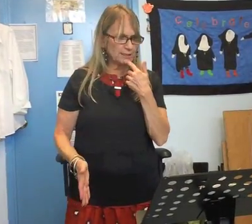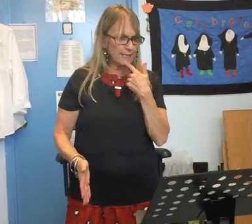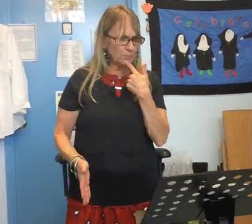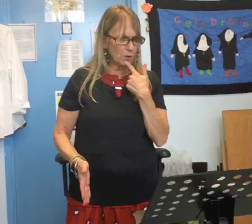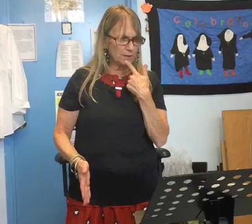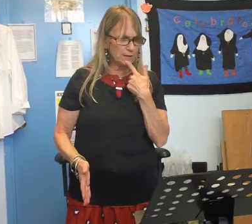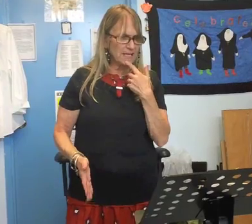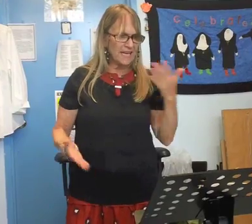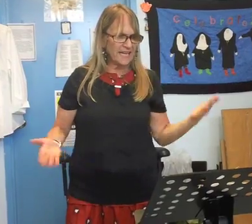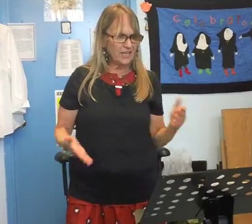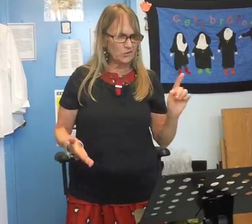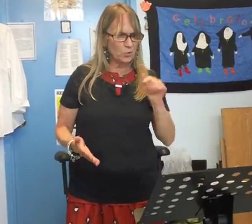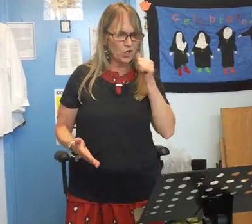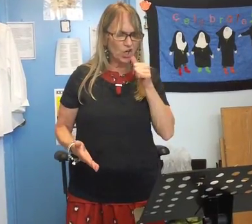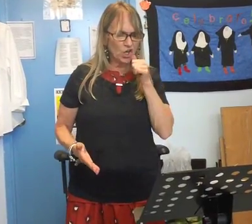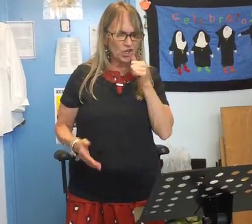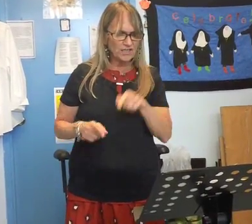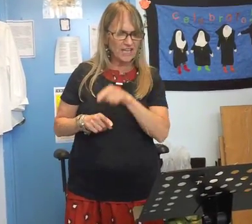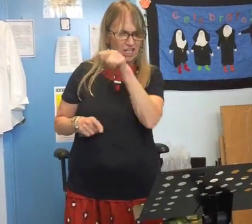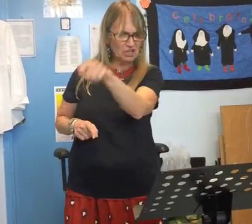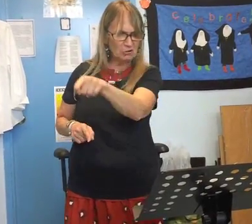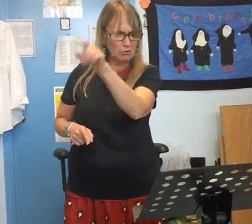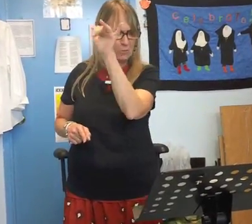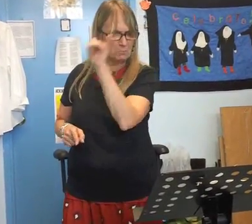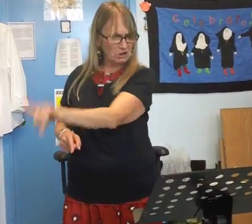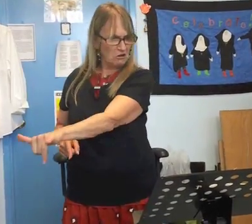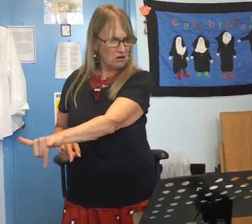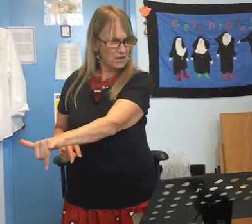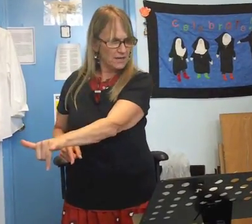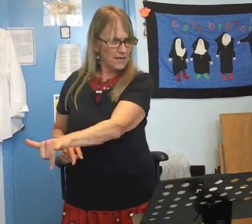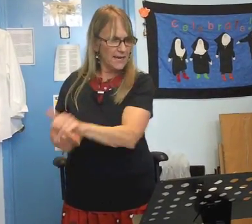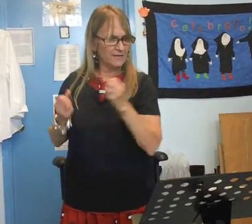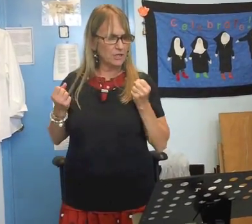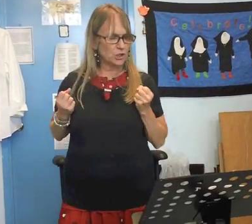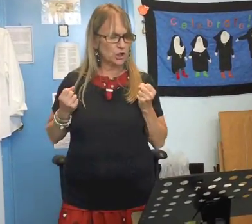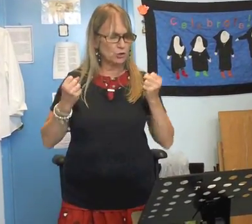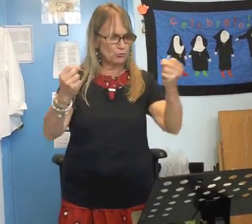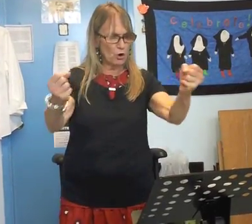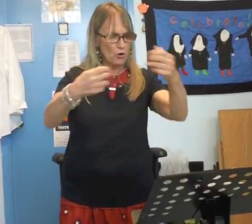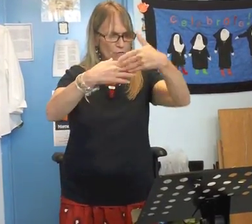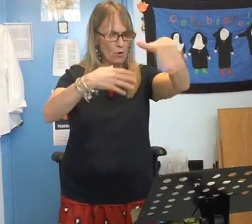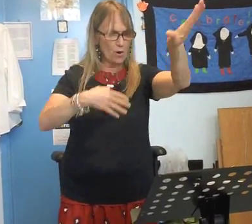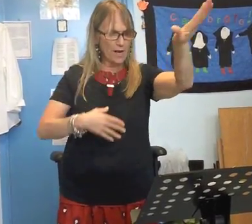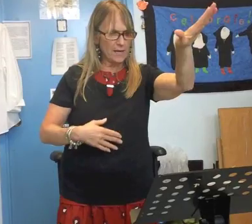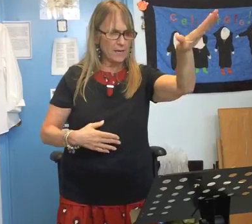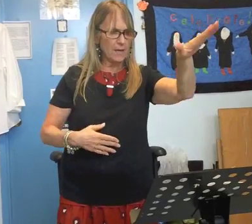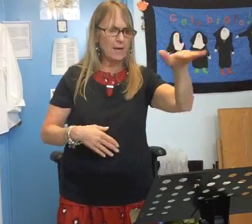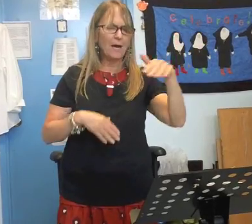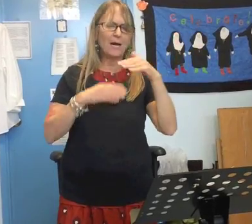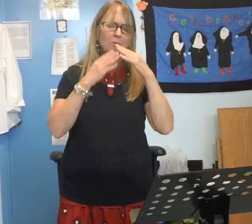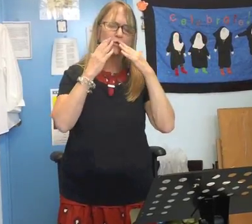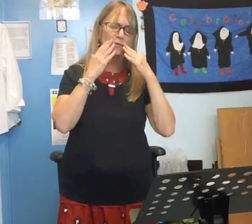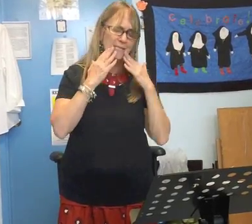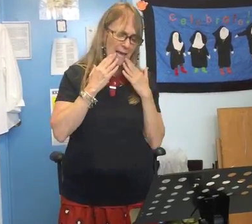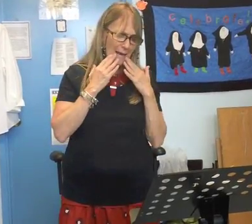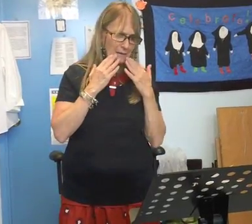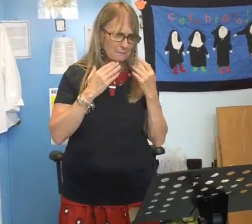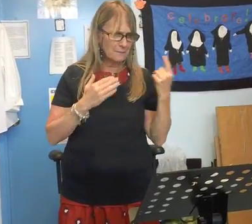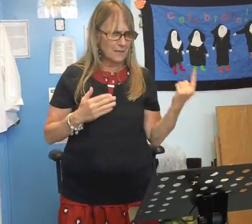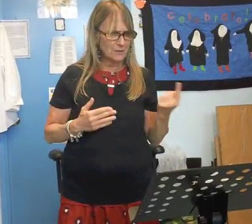said was here's where girls like you belong and then she drove away I was so sad and